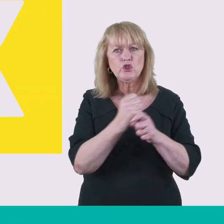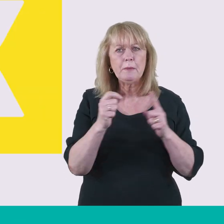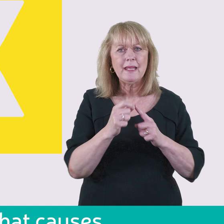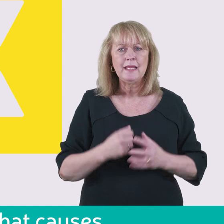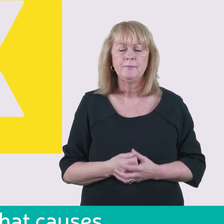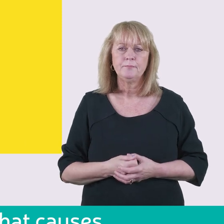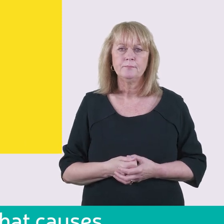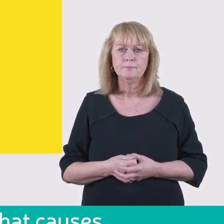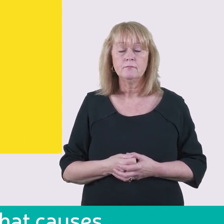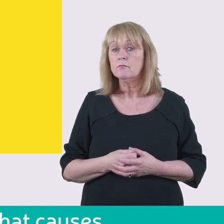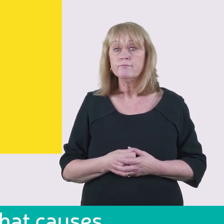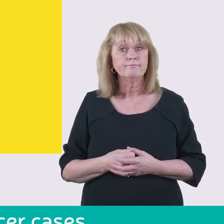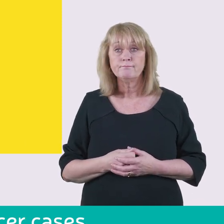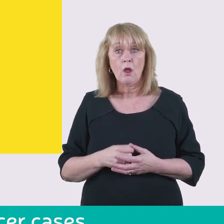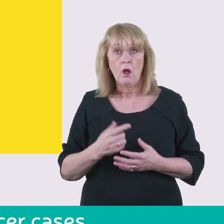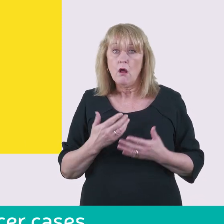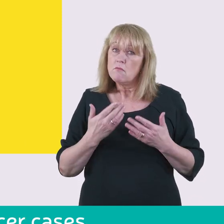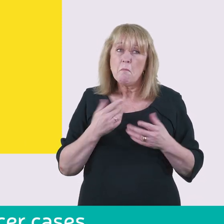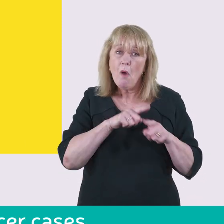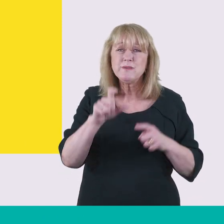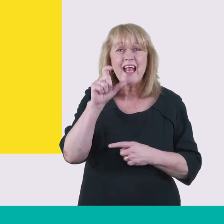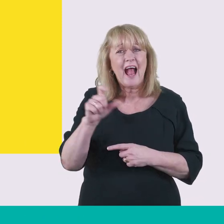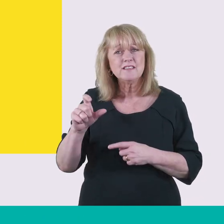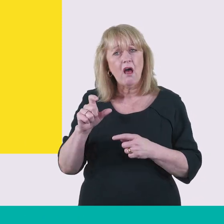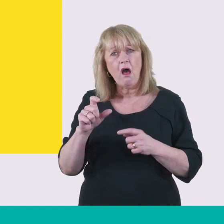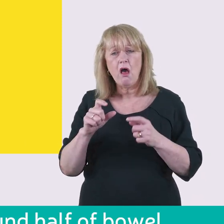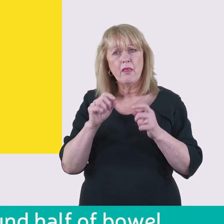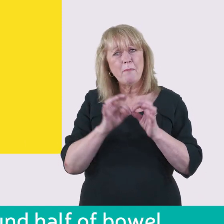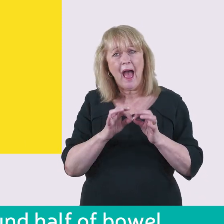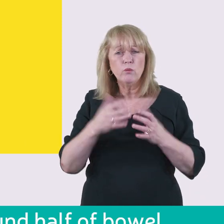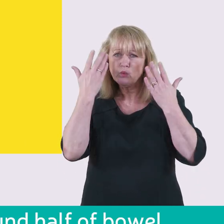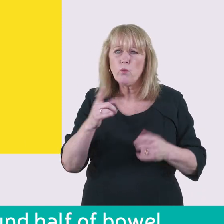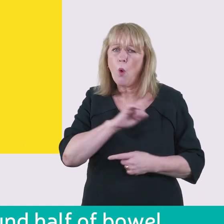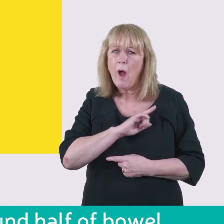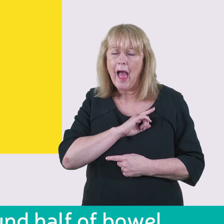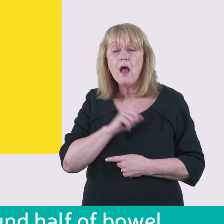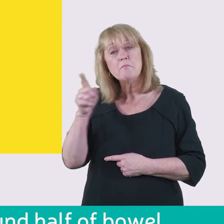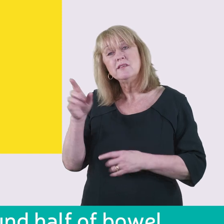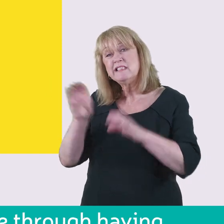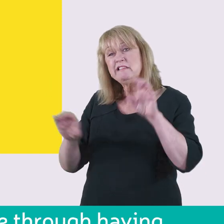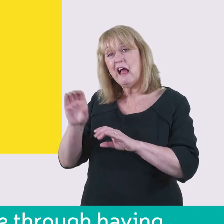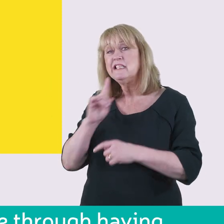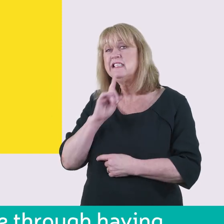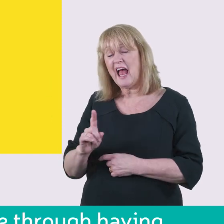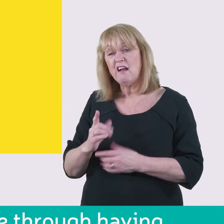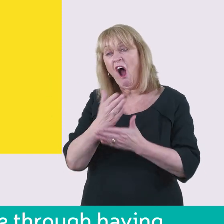We don't know what causes most bowel cancer cases. Scientists say that around half of bowel cancers are preventable